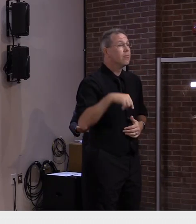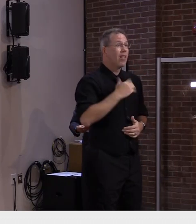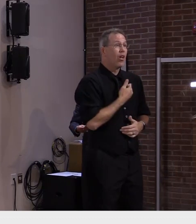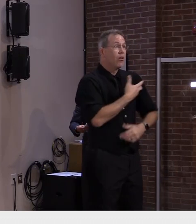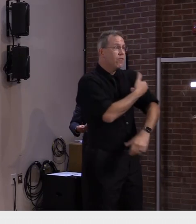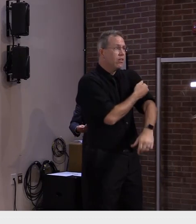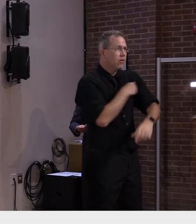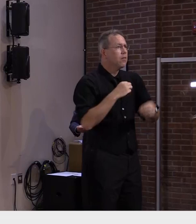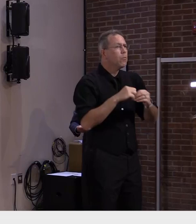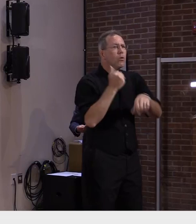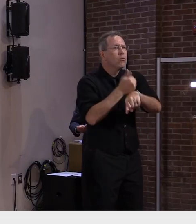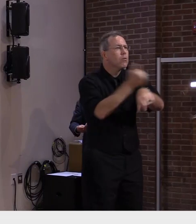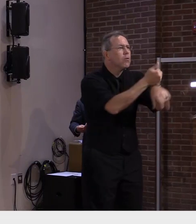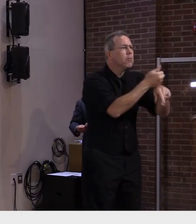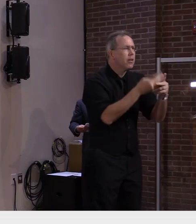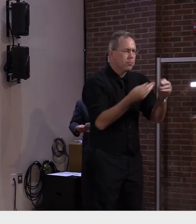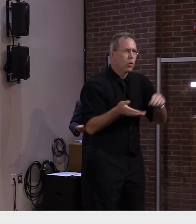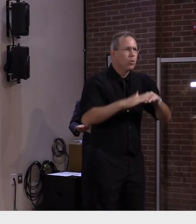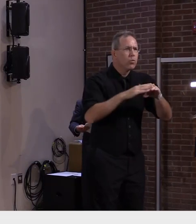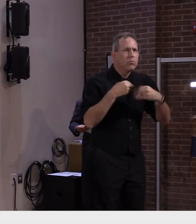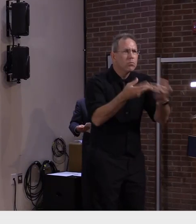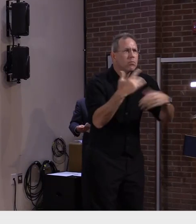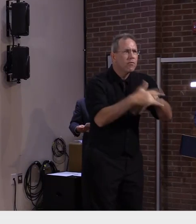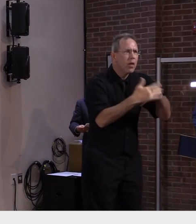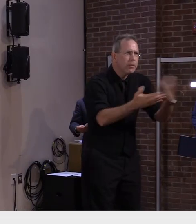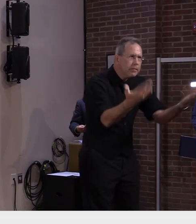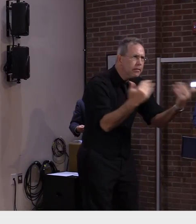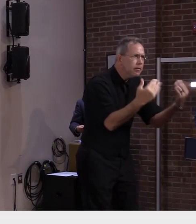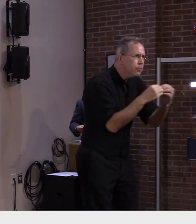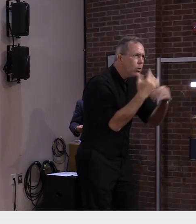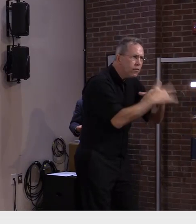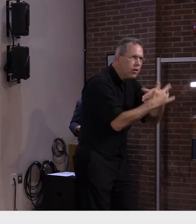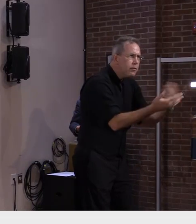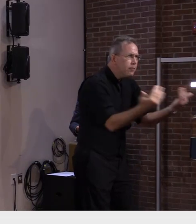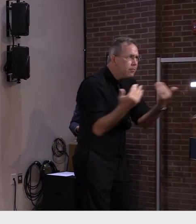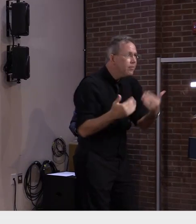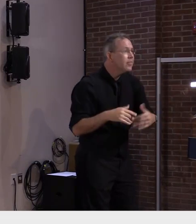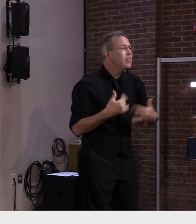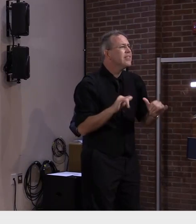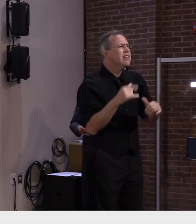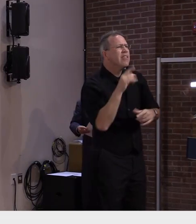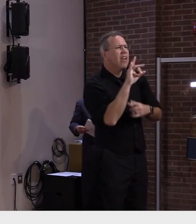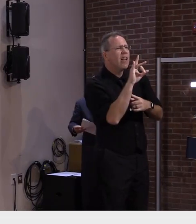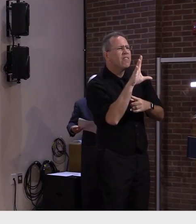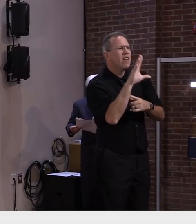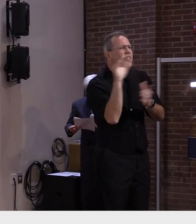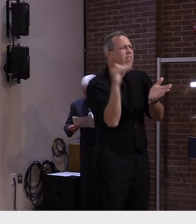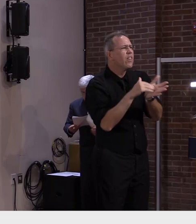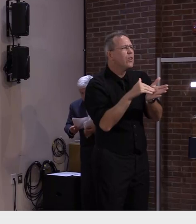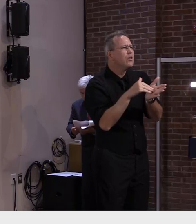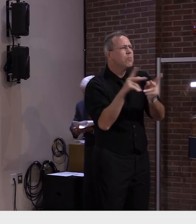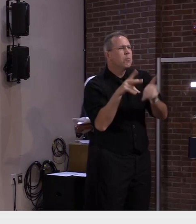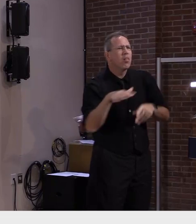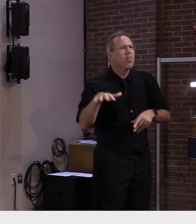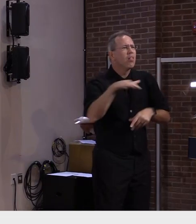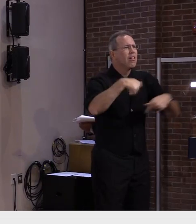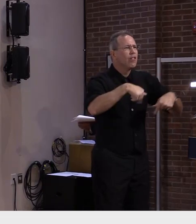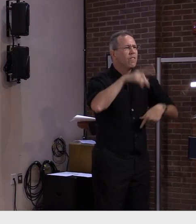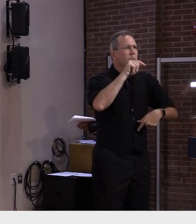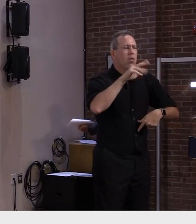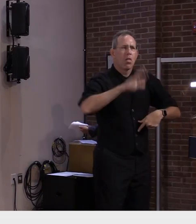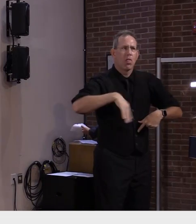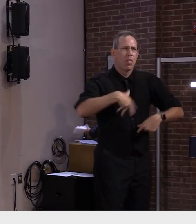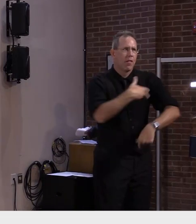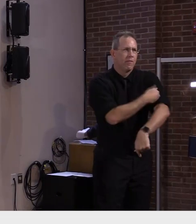the past several weeks that still leaves about 85,000 eligible Vermonters who have not signed up